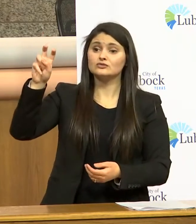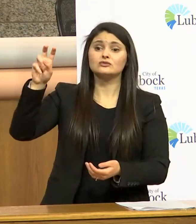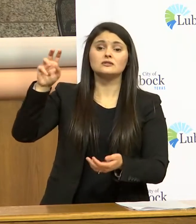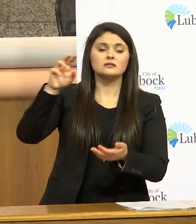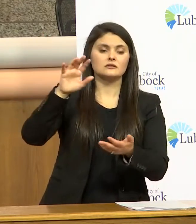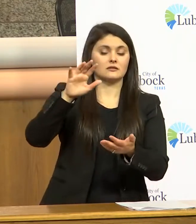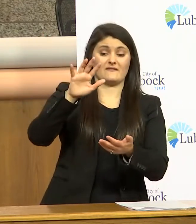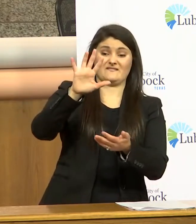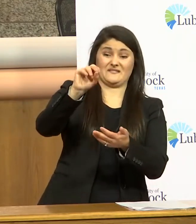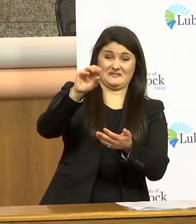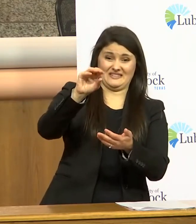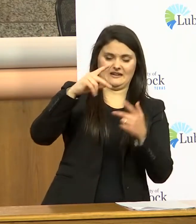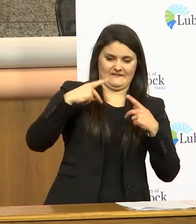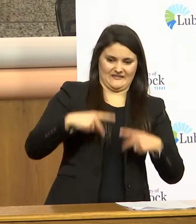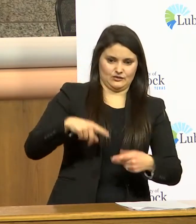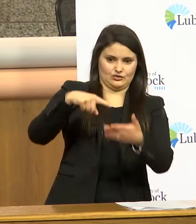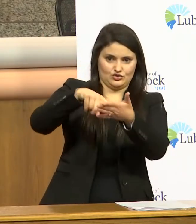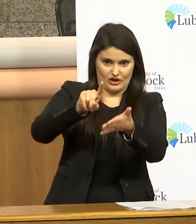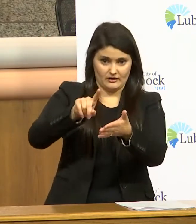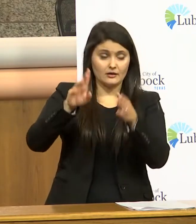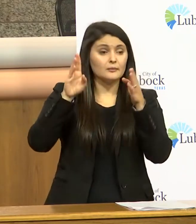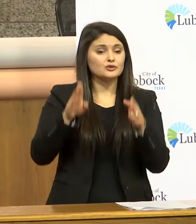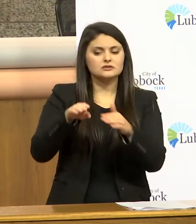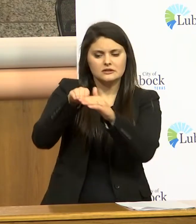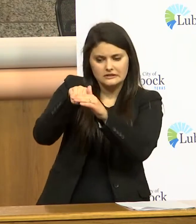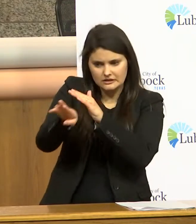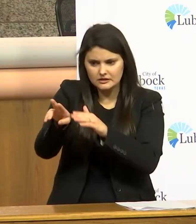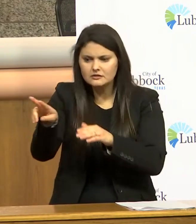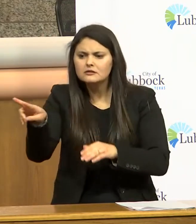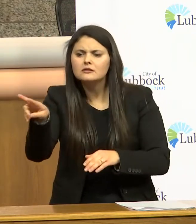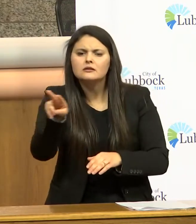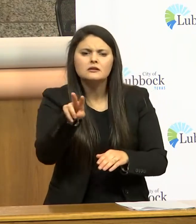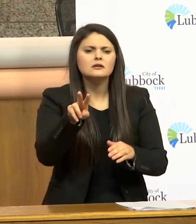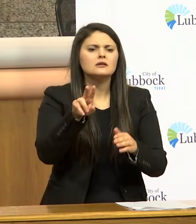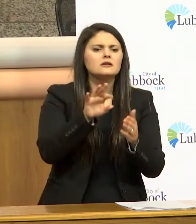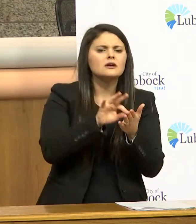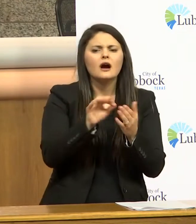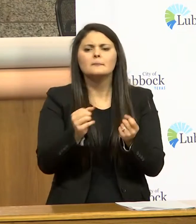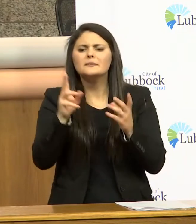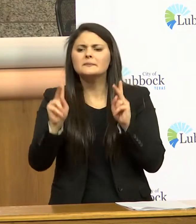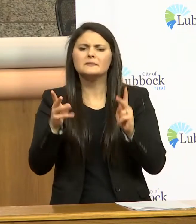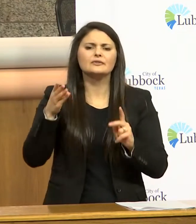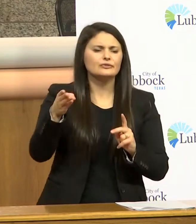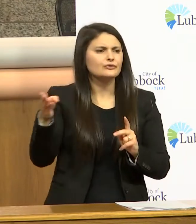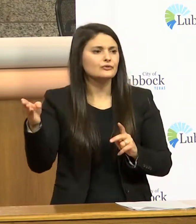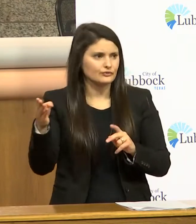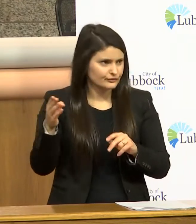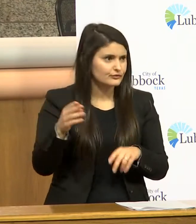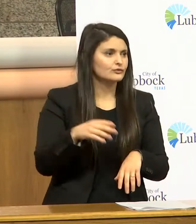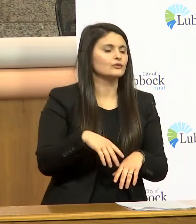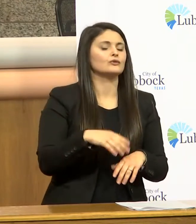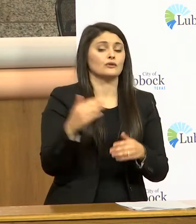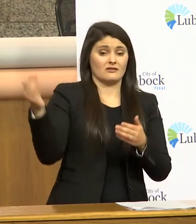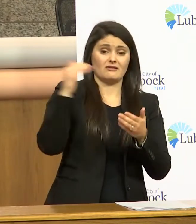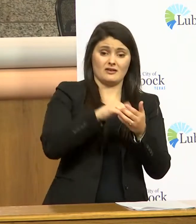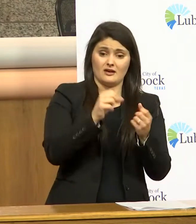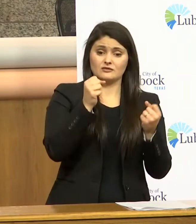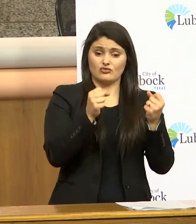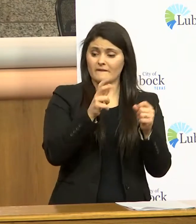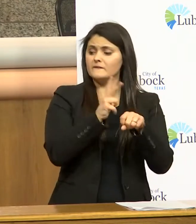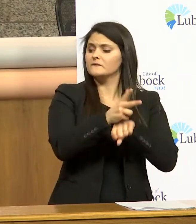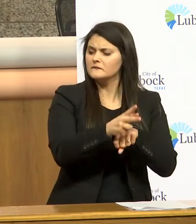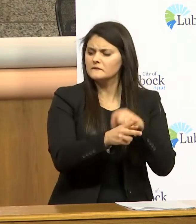checks one of our people goes in count noses if need be did the drive-by checks as well